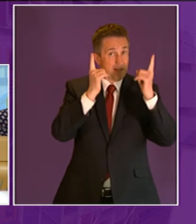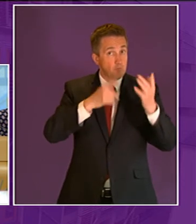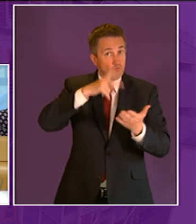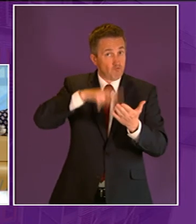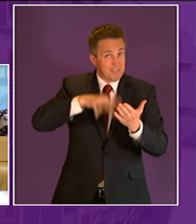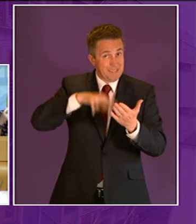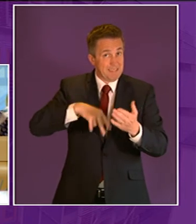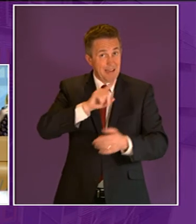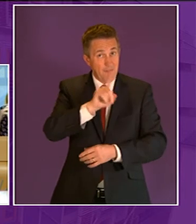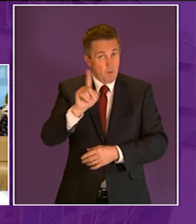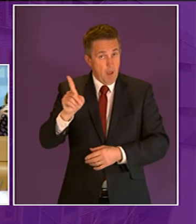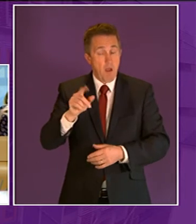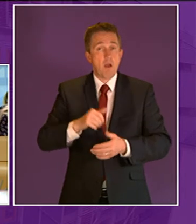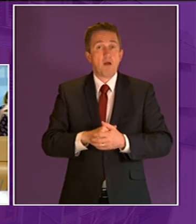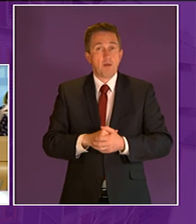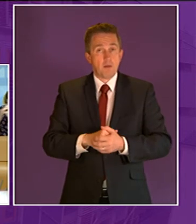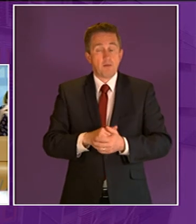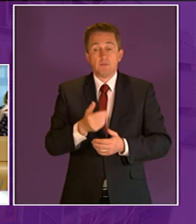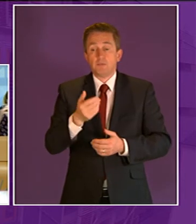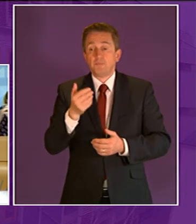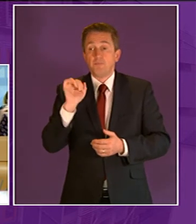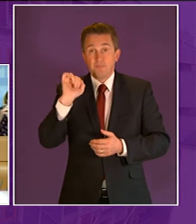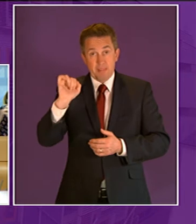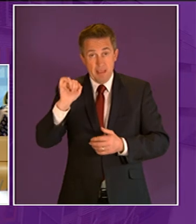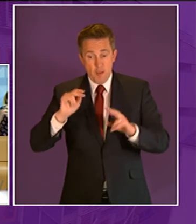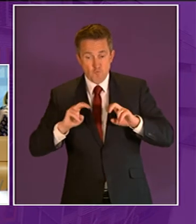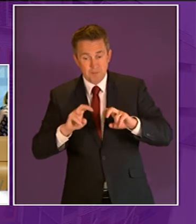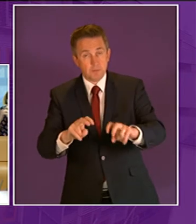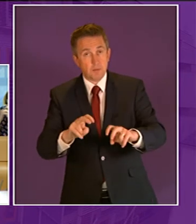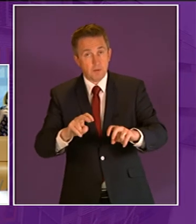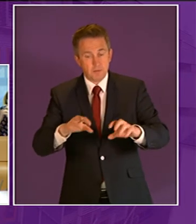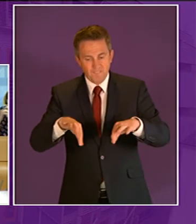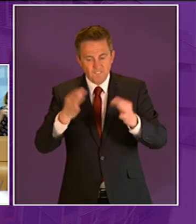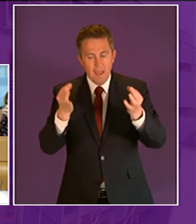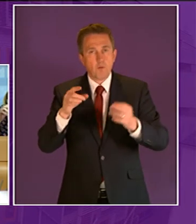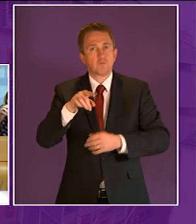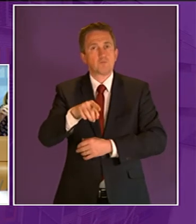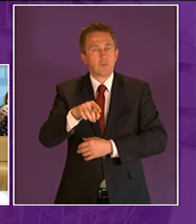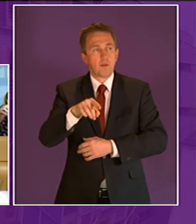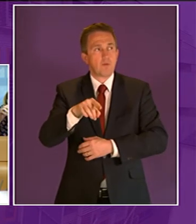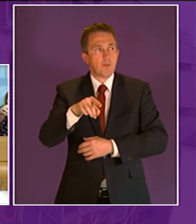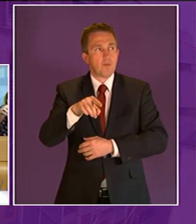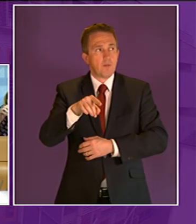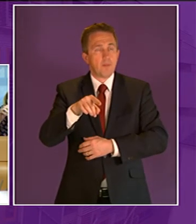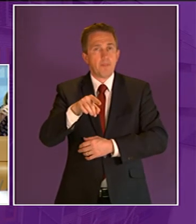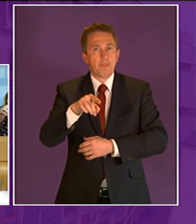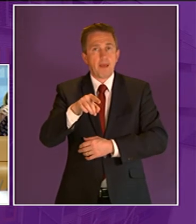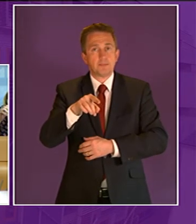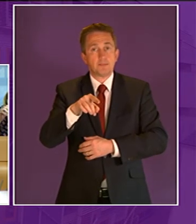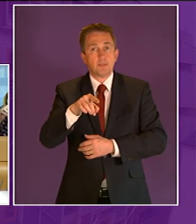which says some of the key findings in the review they refer to the contribution towards increased